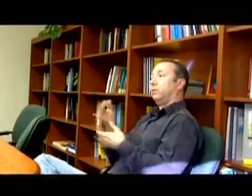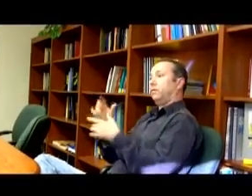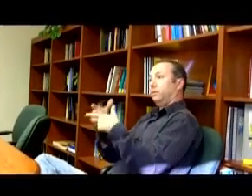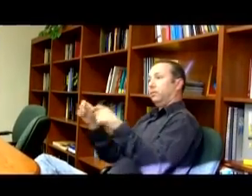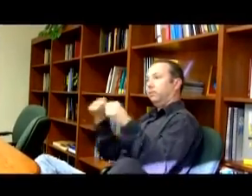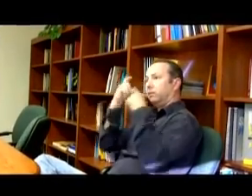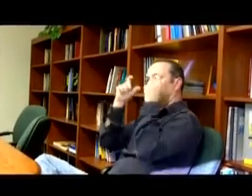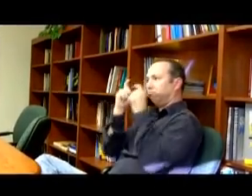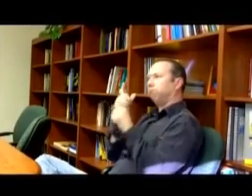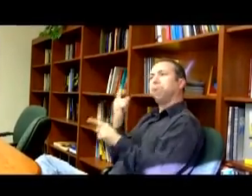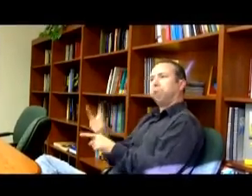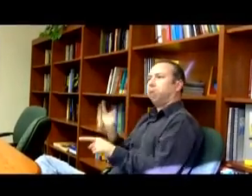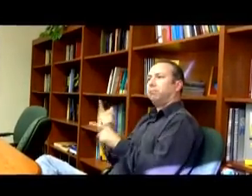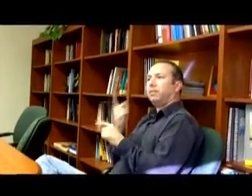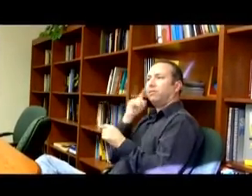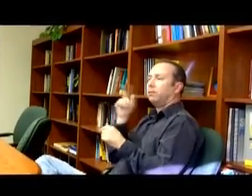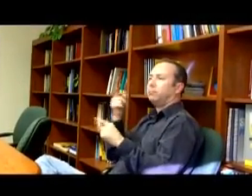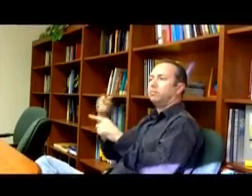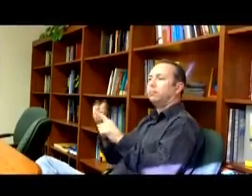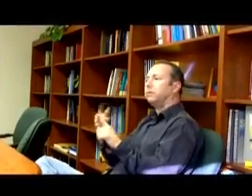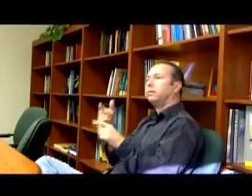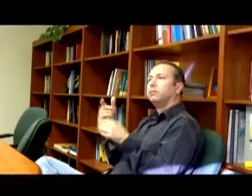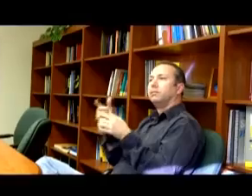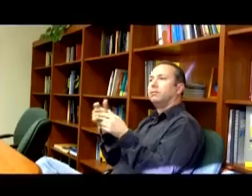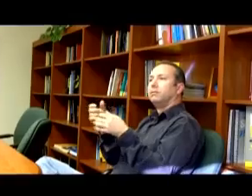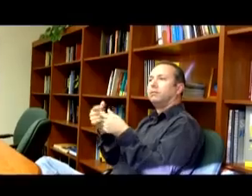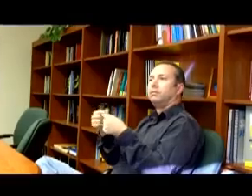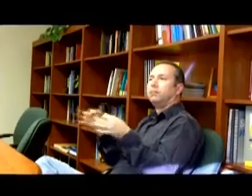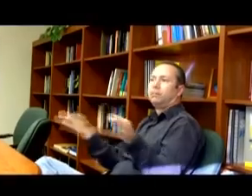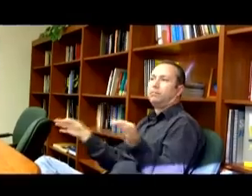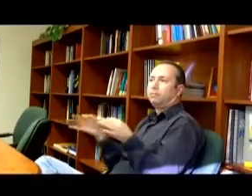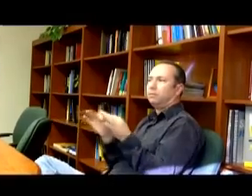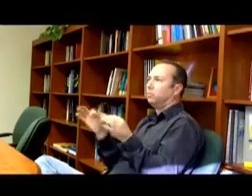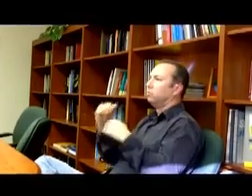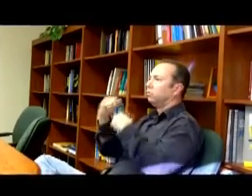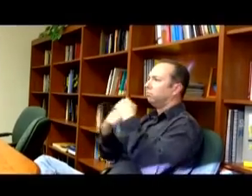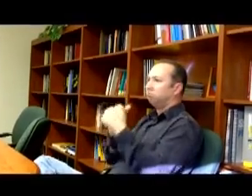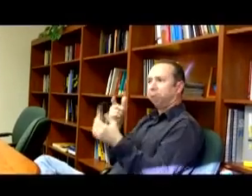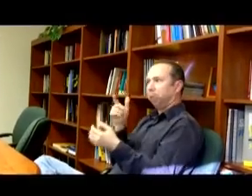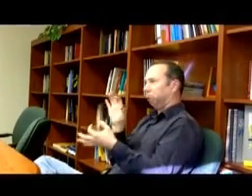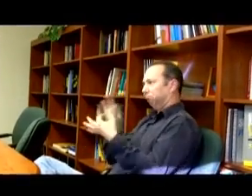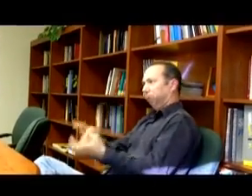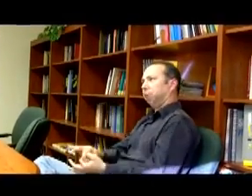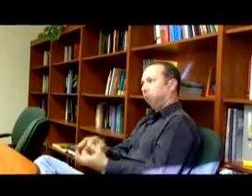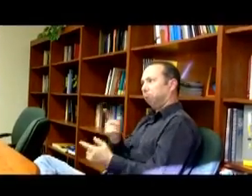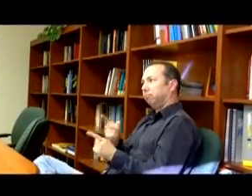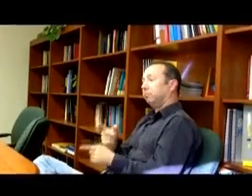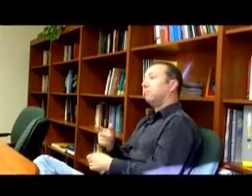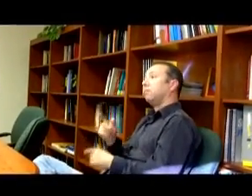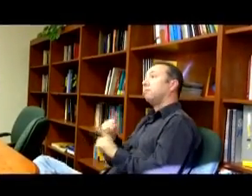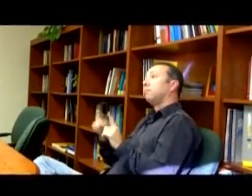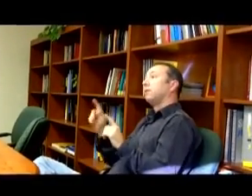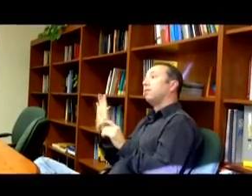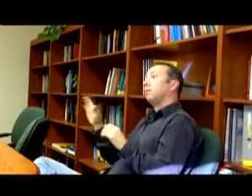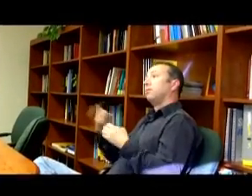linguistic facial expressions is fine, right. But for their emotional facial